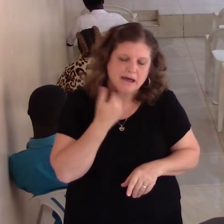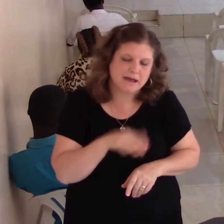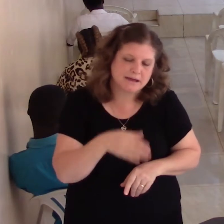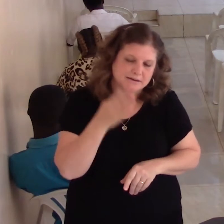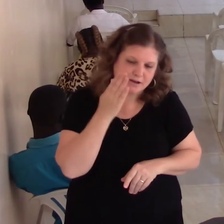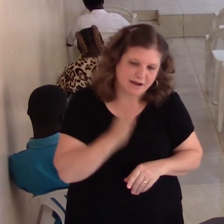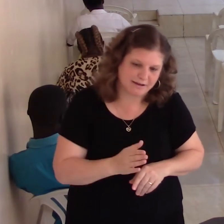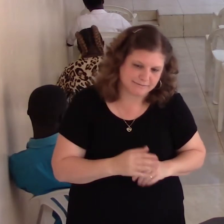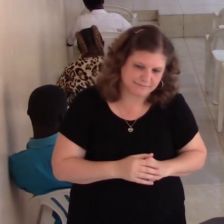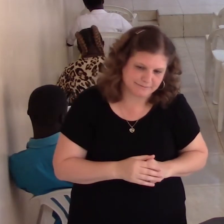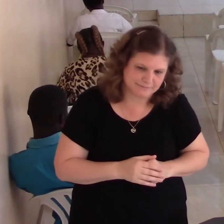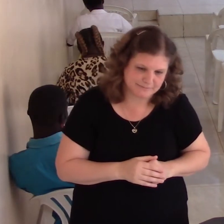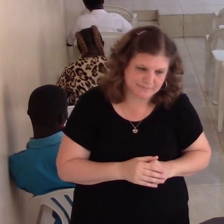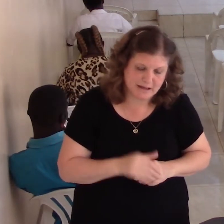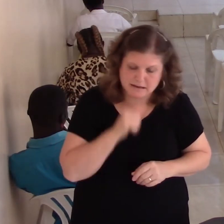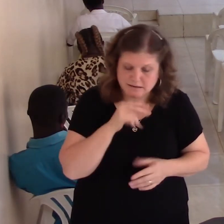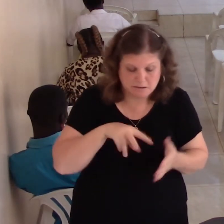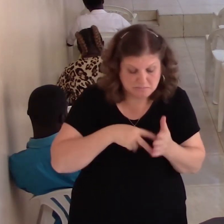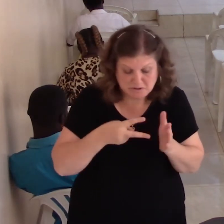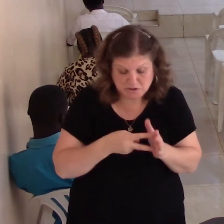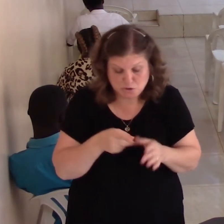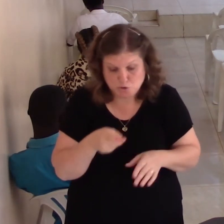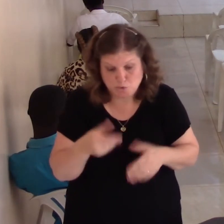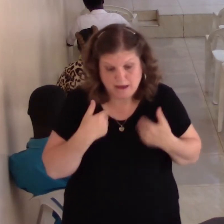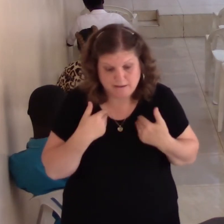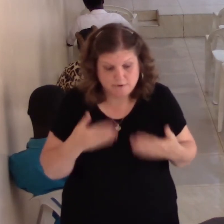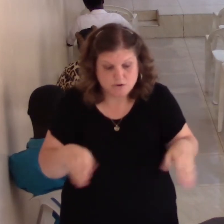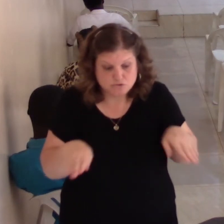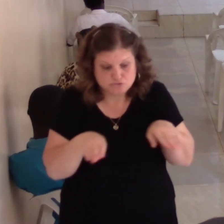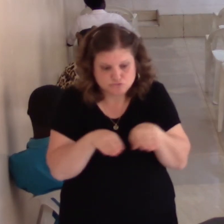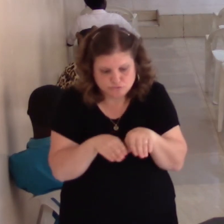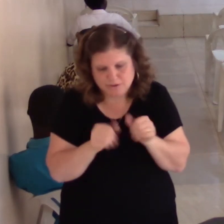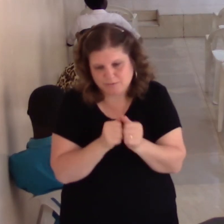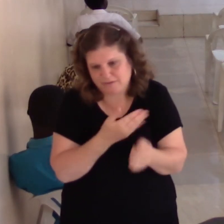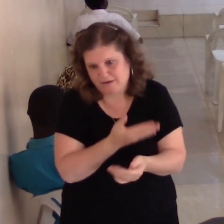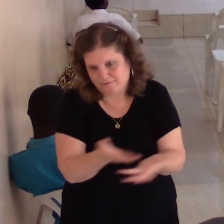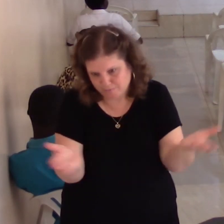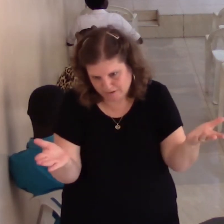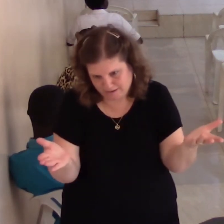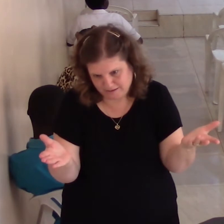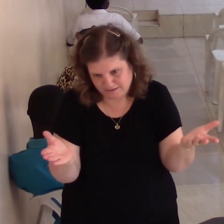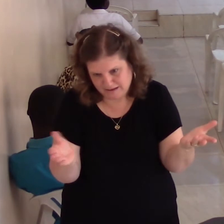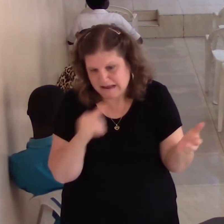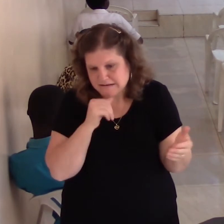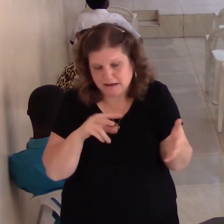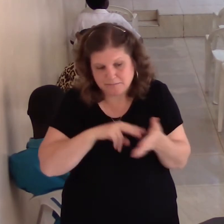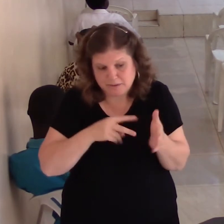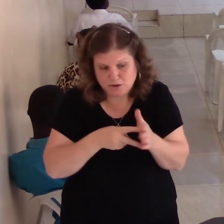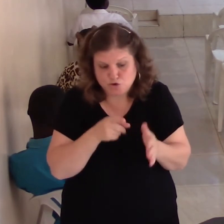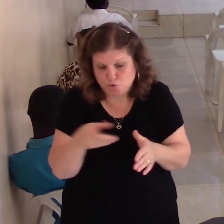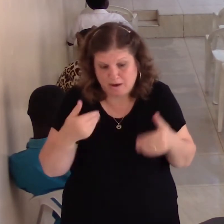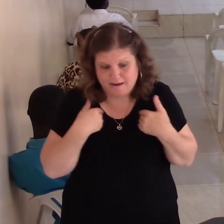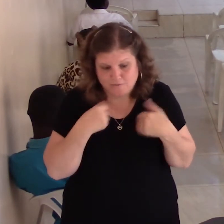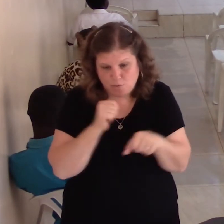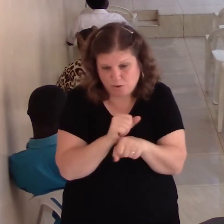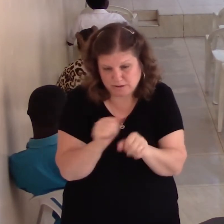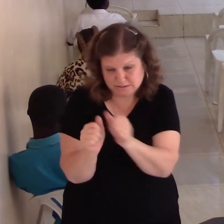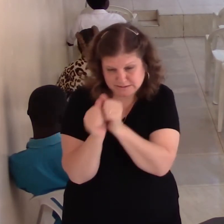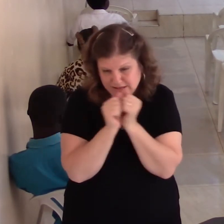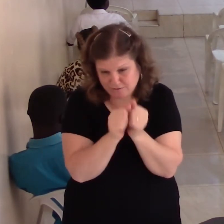That's a pity I have to read with everybody. Okay. That's a pity I have to read with everybody. But that's when you're a brother